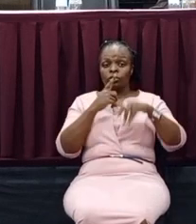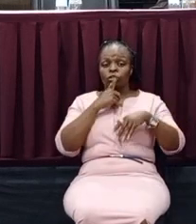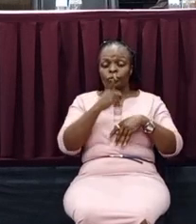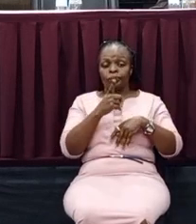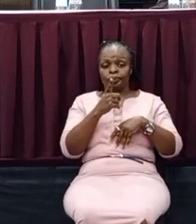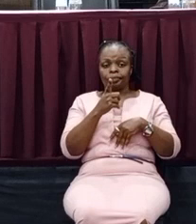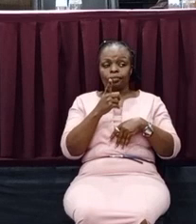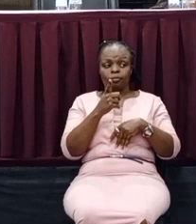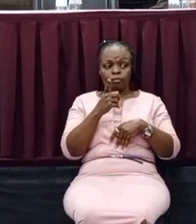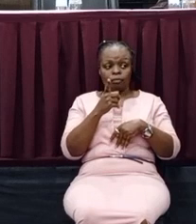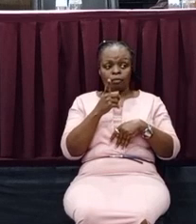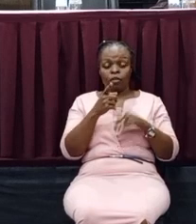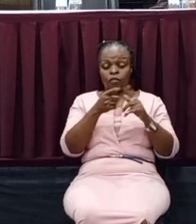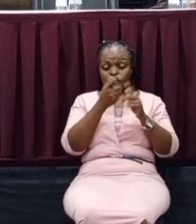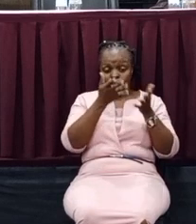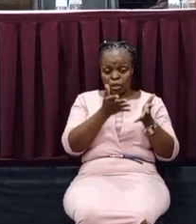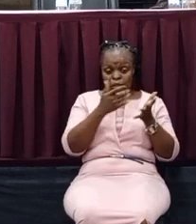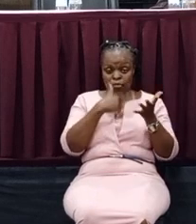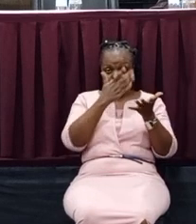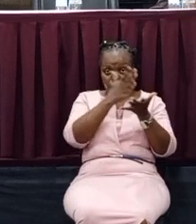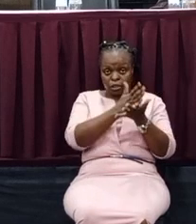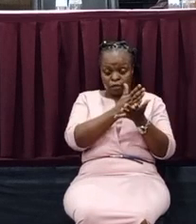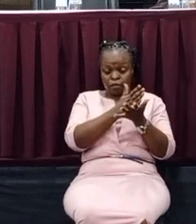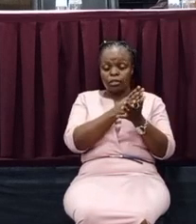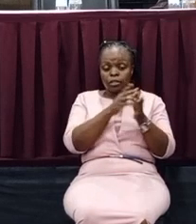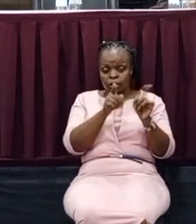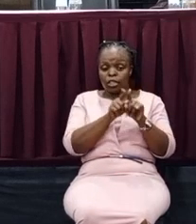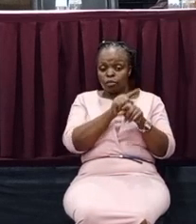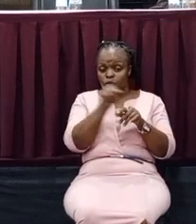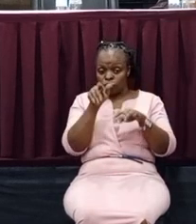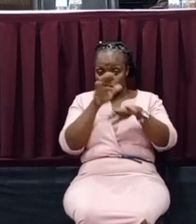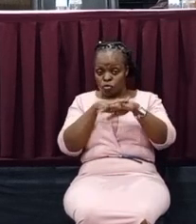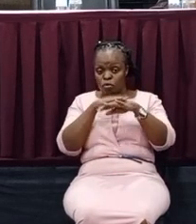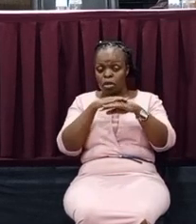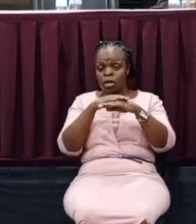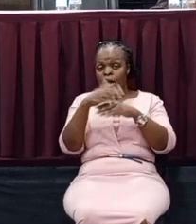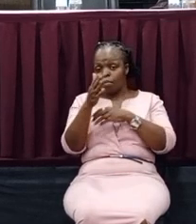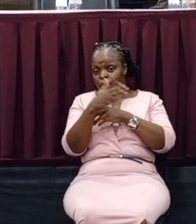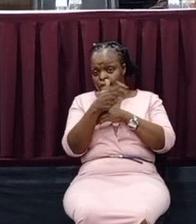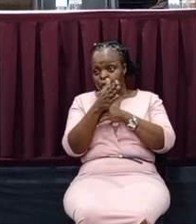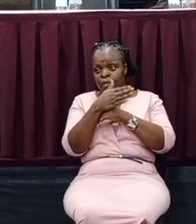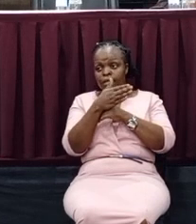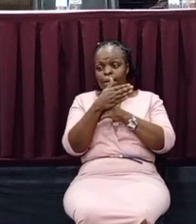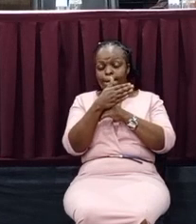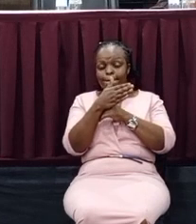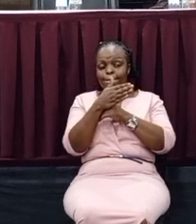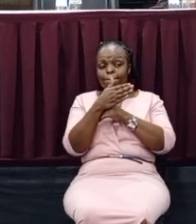So from here, I believe we will also be very good ambassadors of the work of